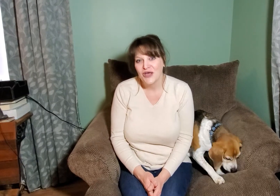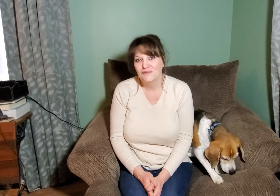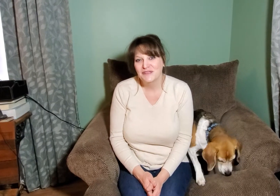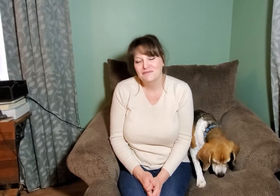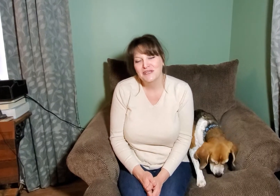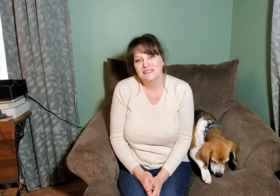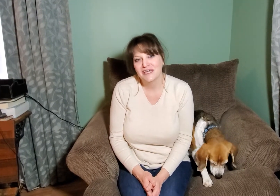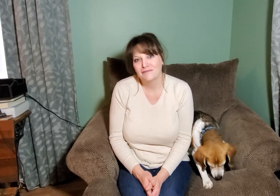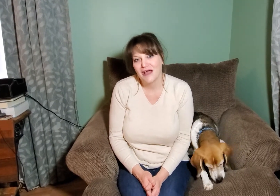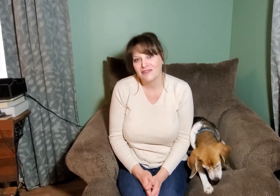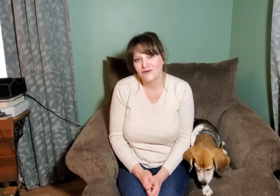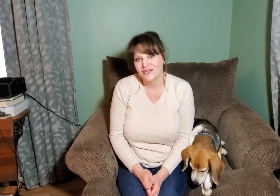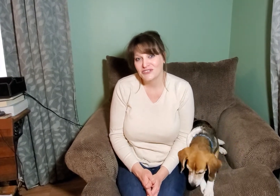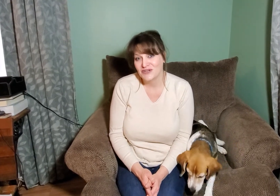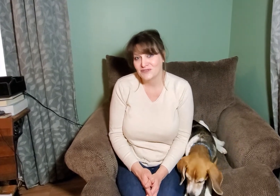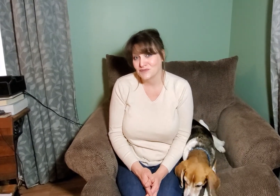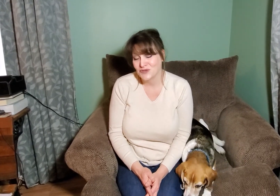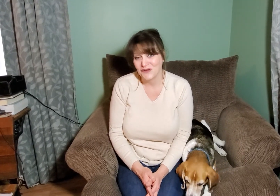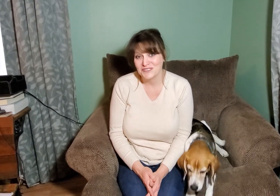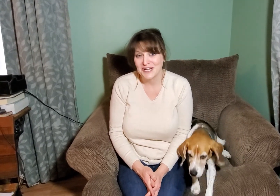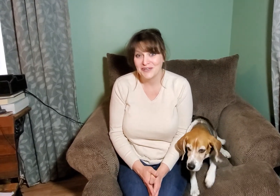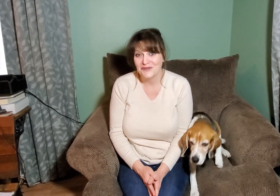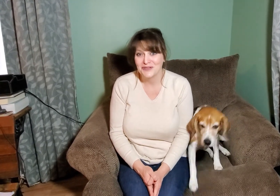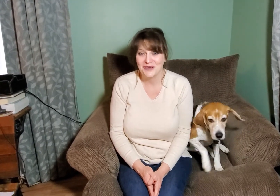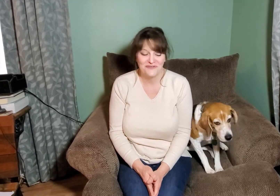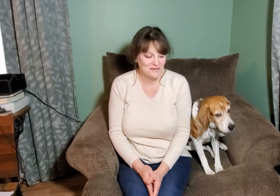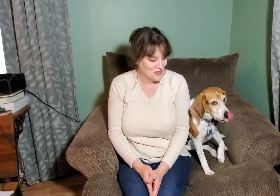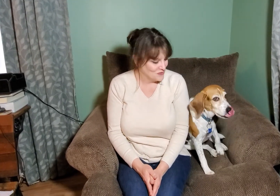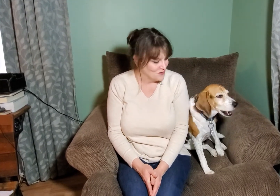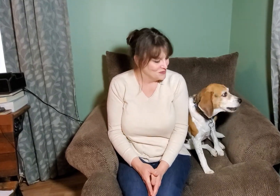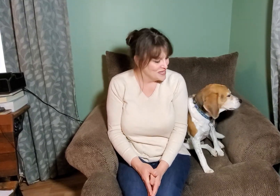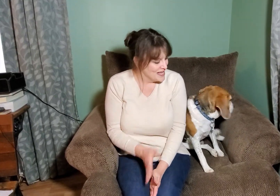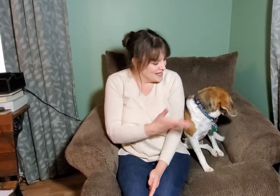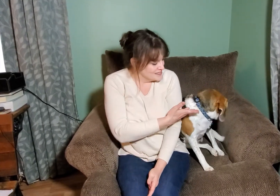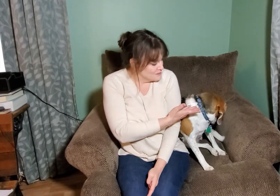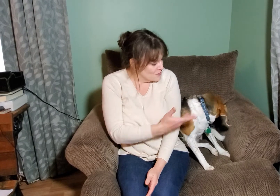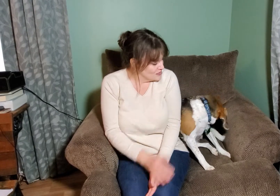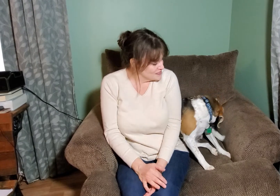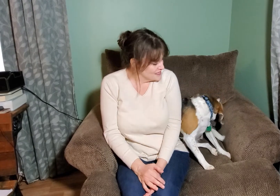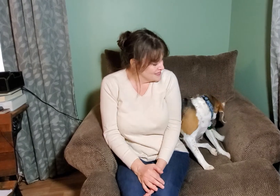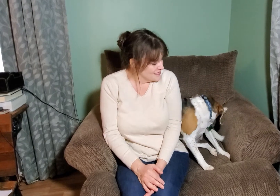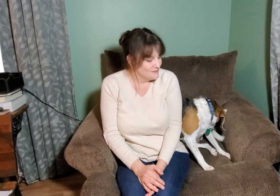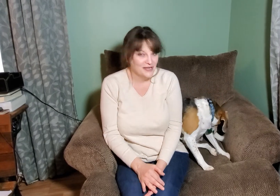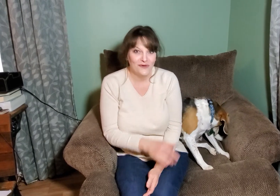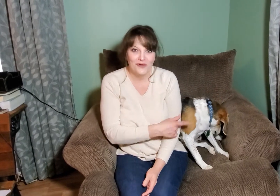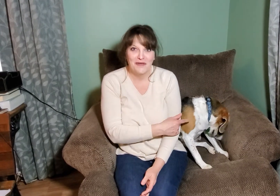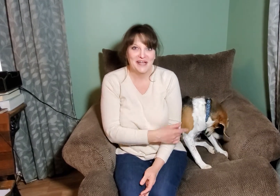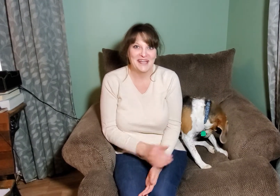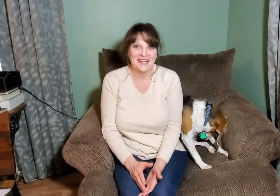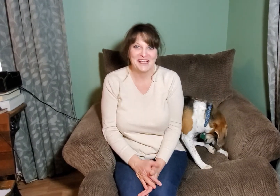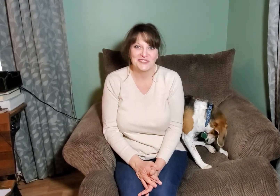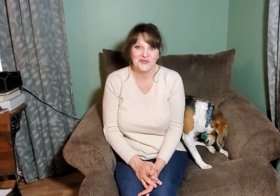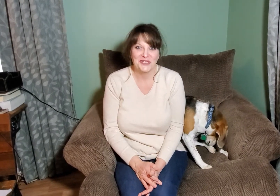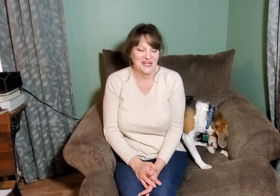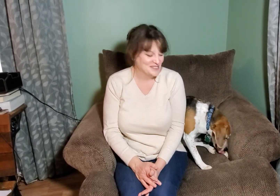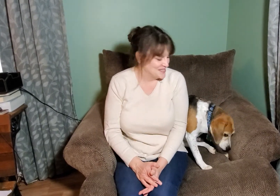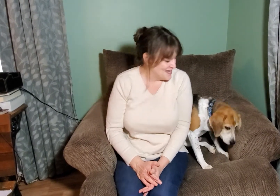But in the meantime, I thought I'd share some songs that I know you love from Mother Goose. And as a bonus, my dog Bandit is joining us today.